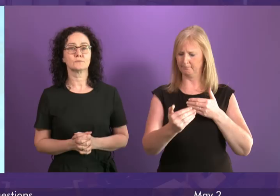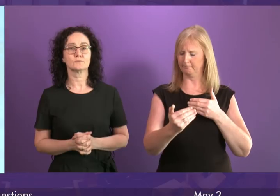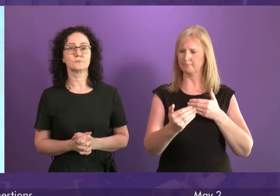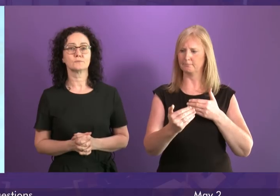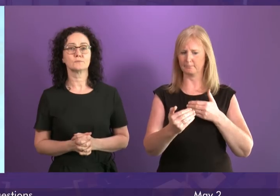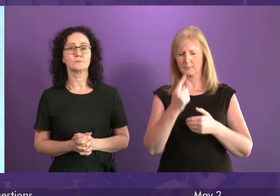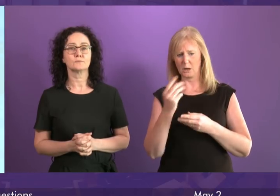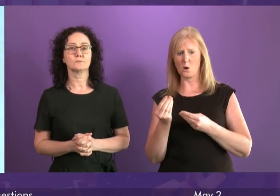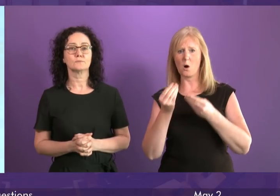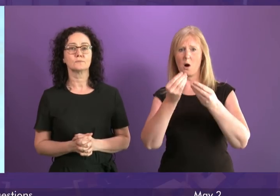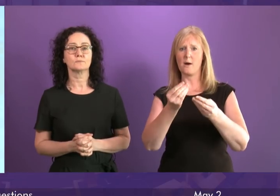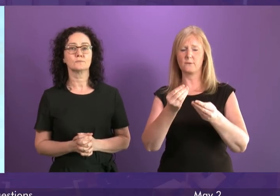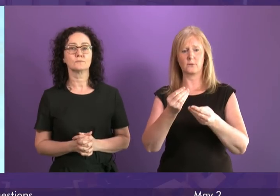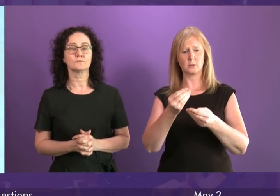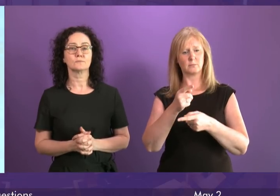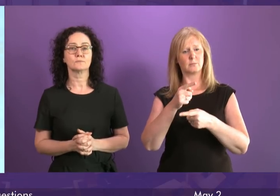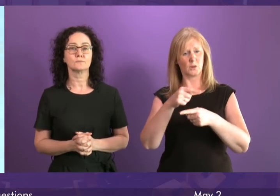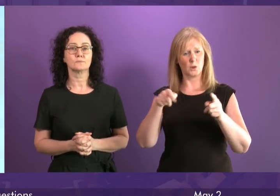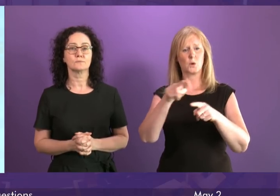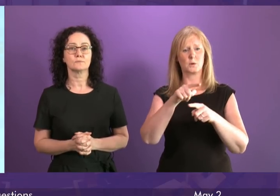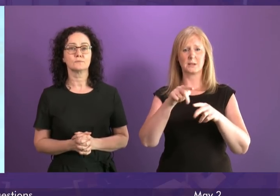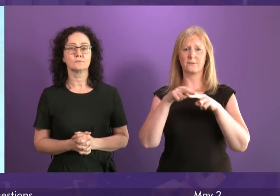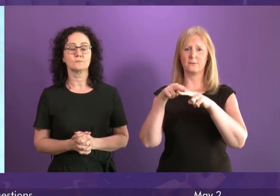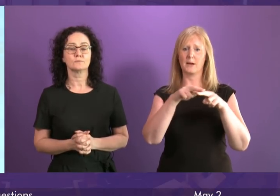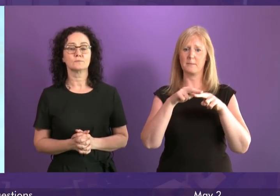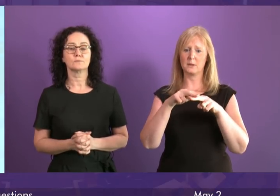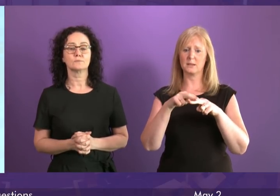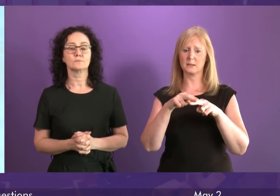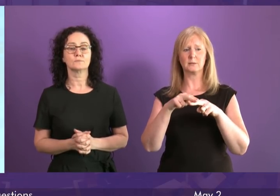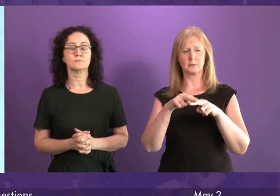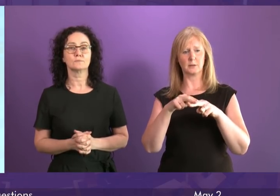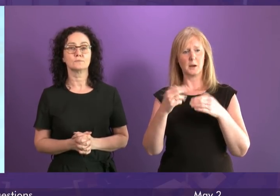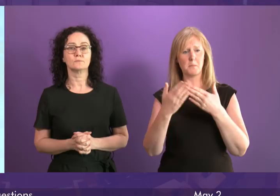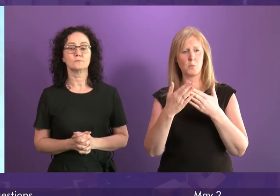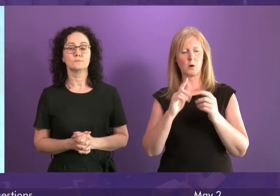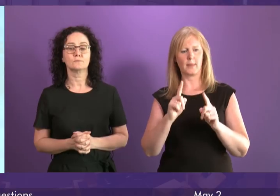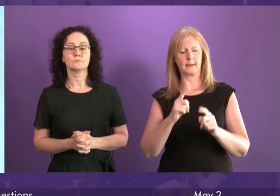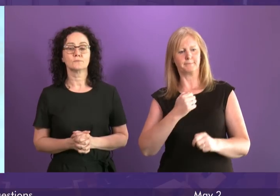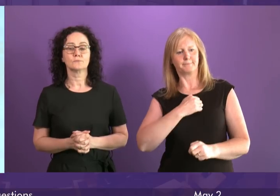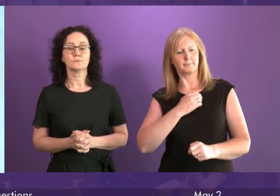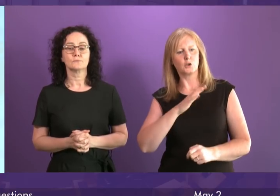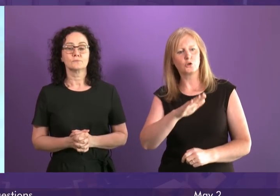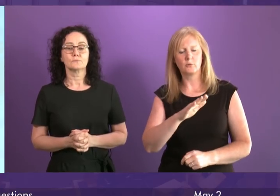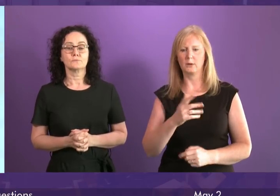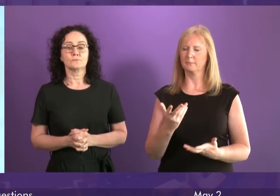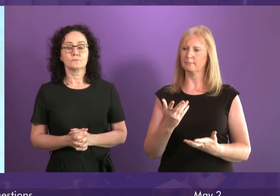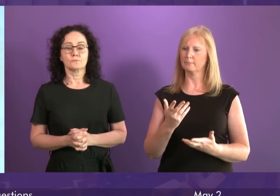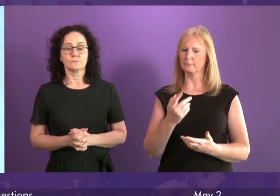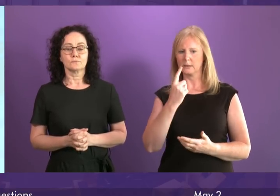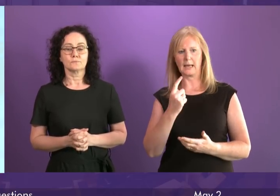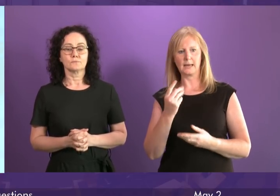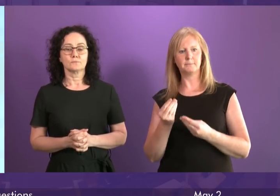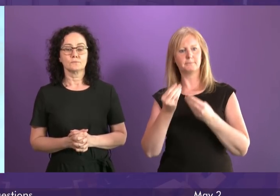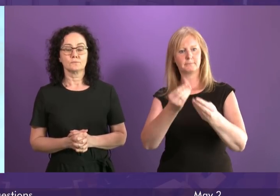we can offer families, families like Kirsty's, something more than our condolences? like a service that